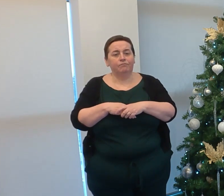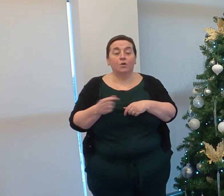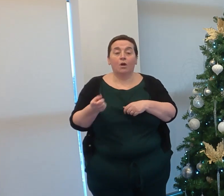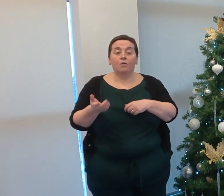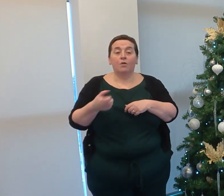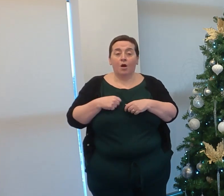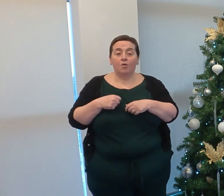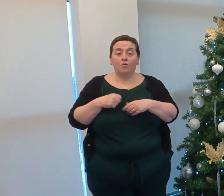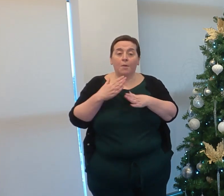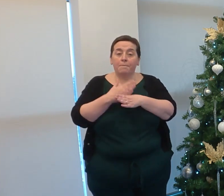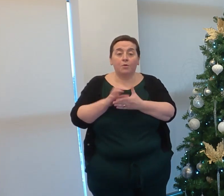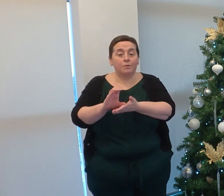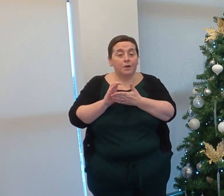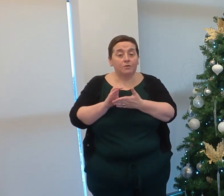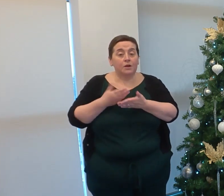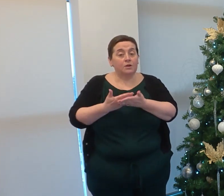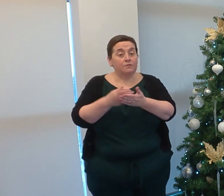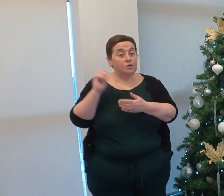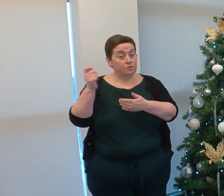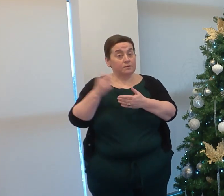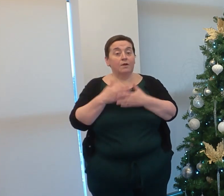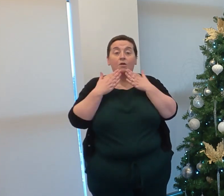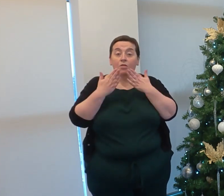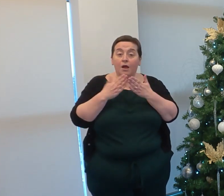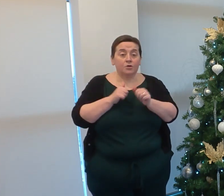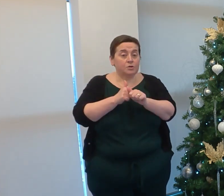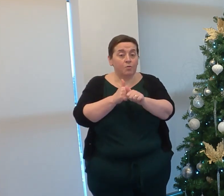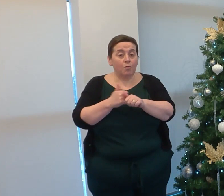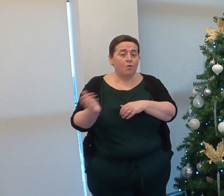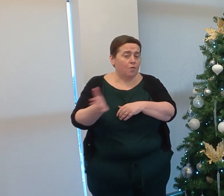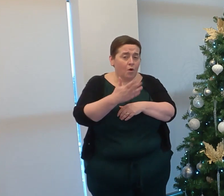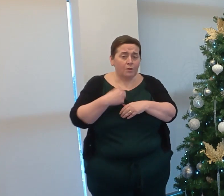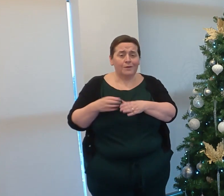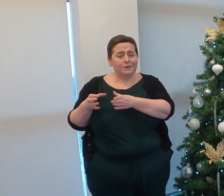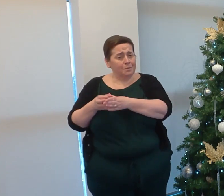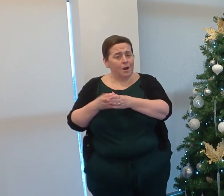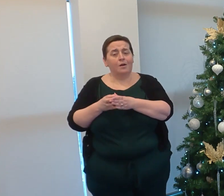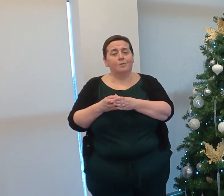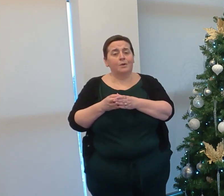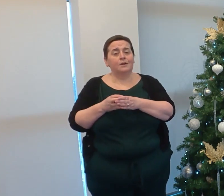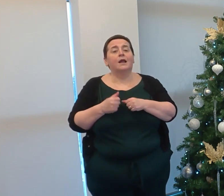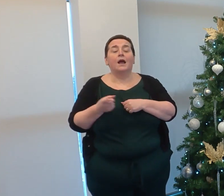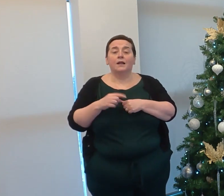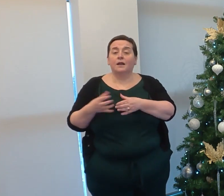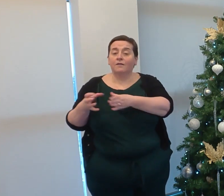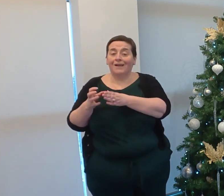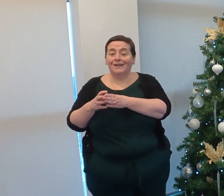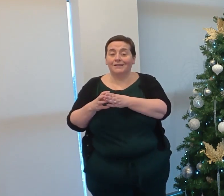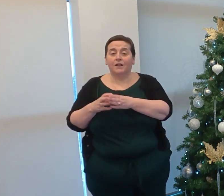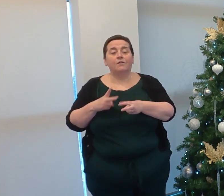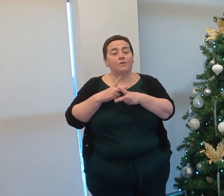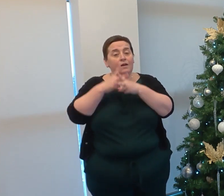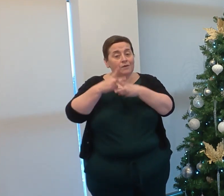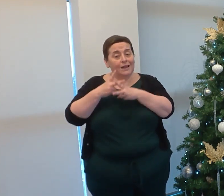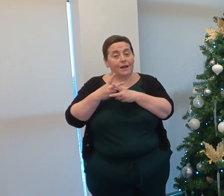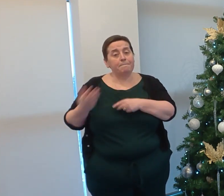Our employability fund has been delivered successfully thanks to the support of everyone in the department and in the faculties